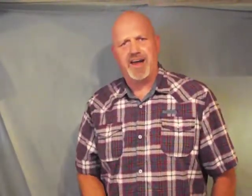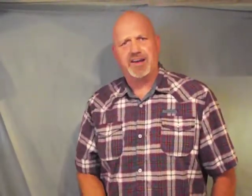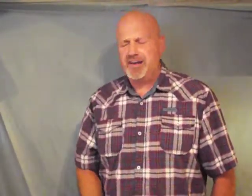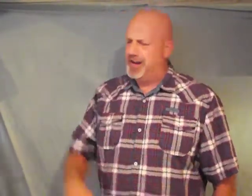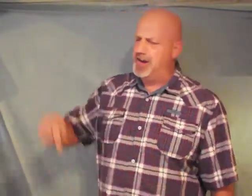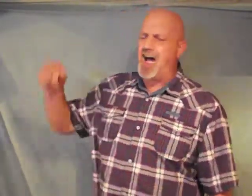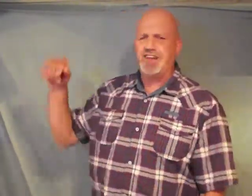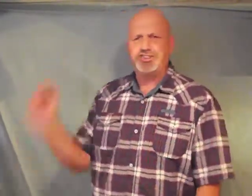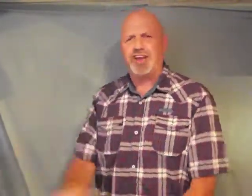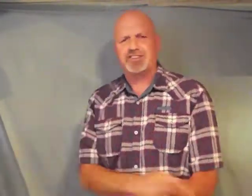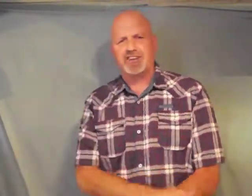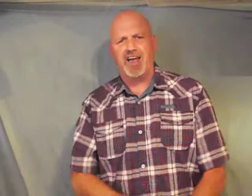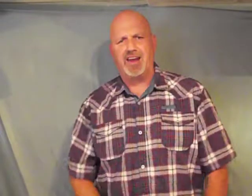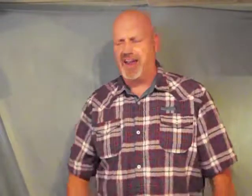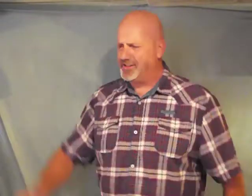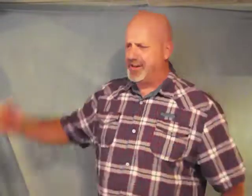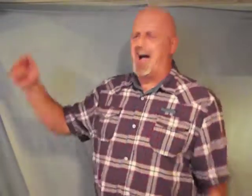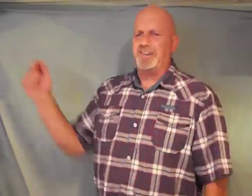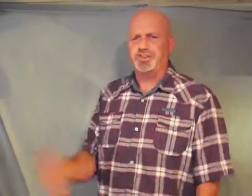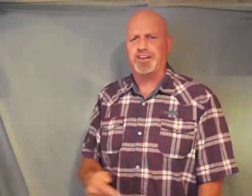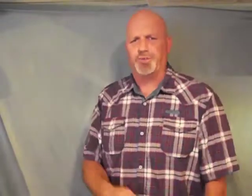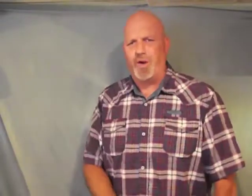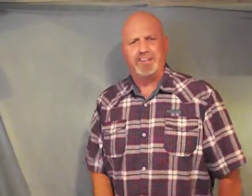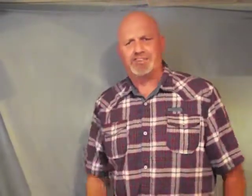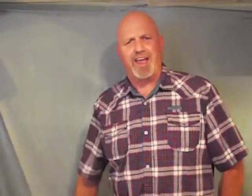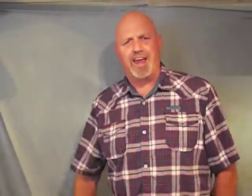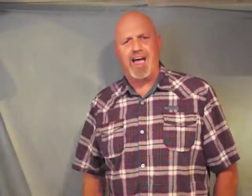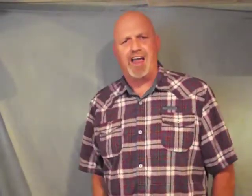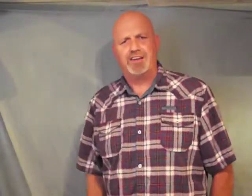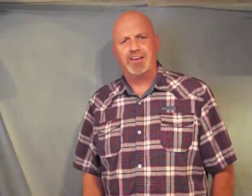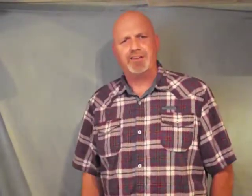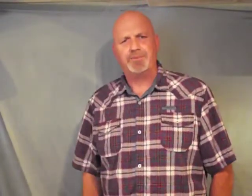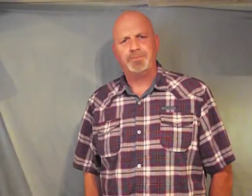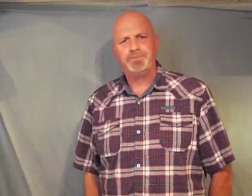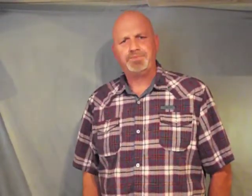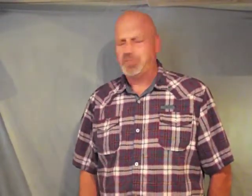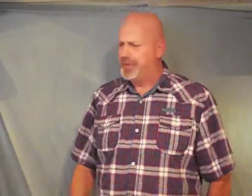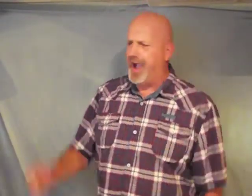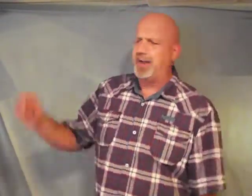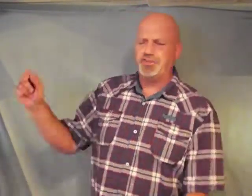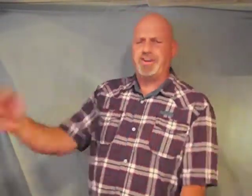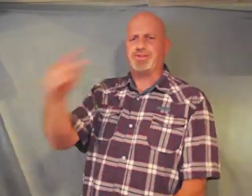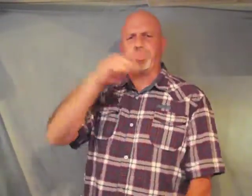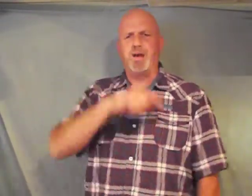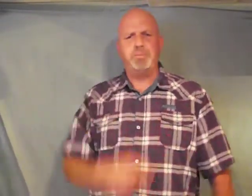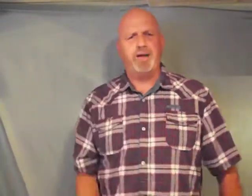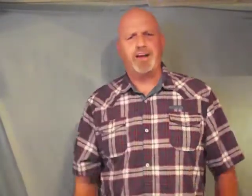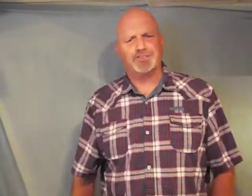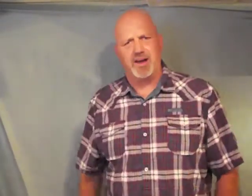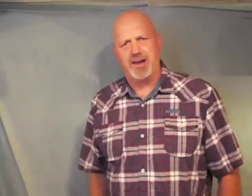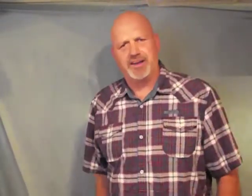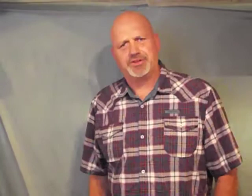not just Sundays not just Wednesday night not just three minutes on Easter